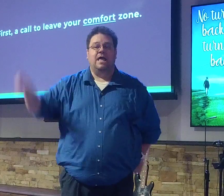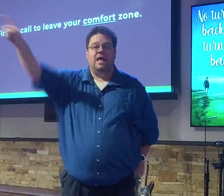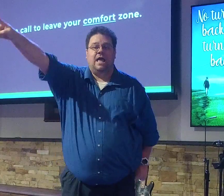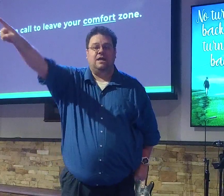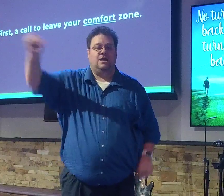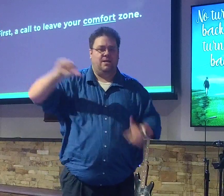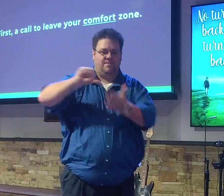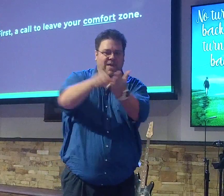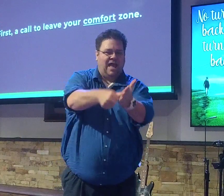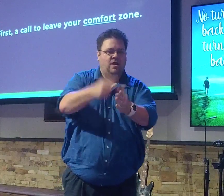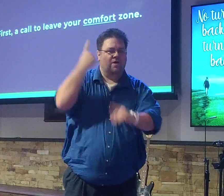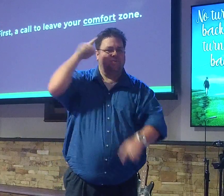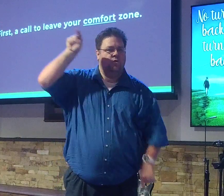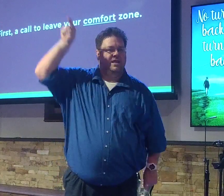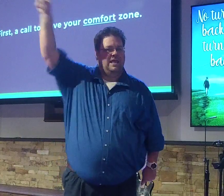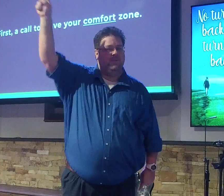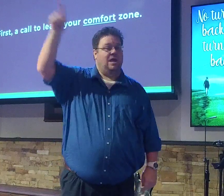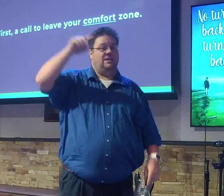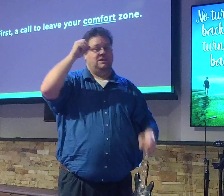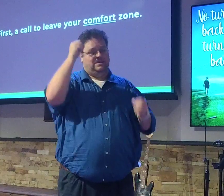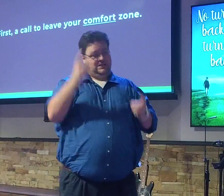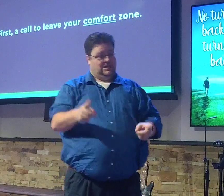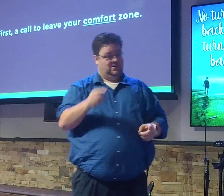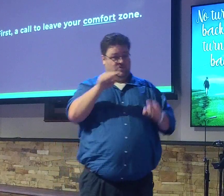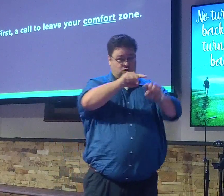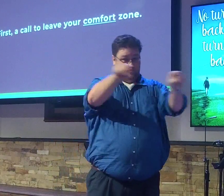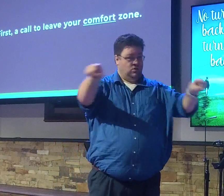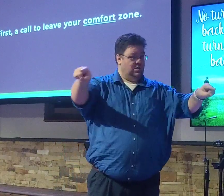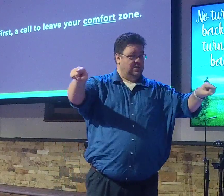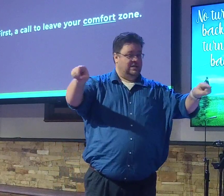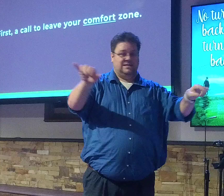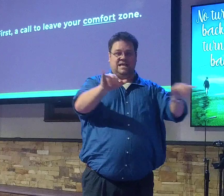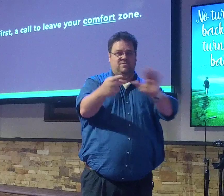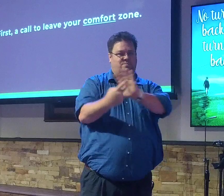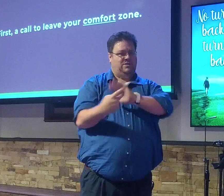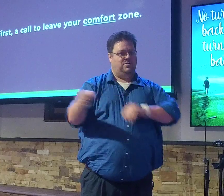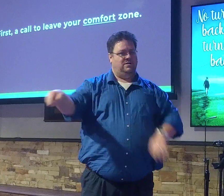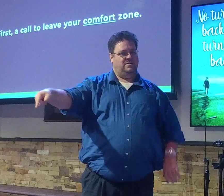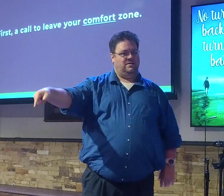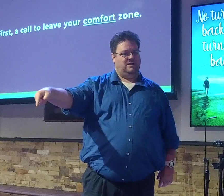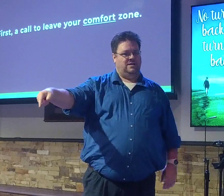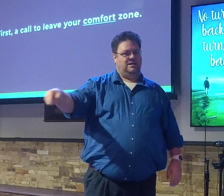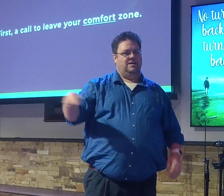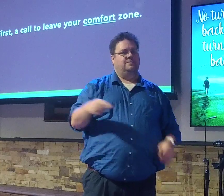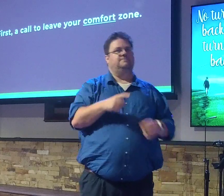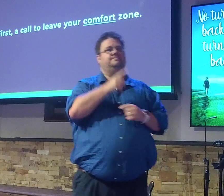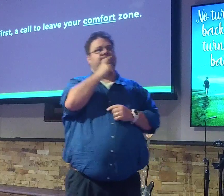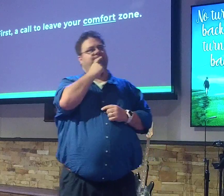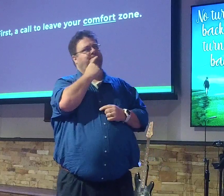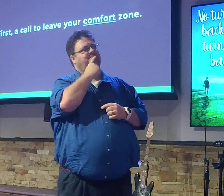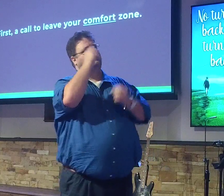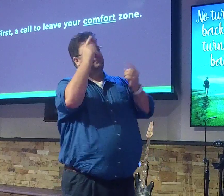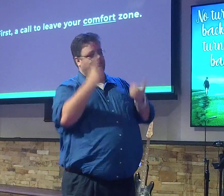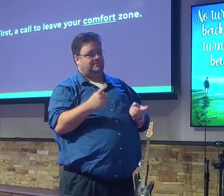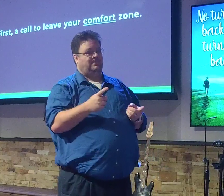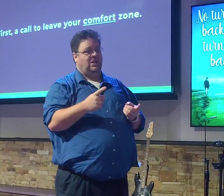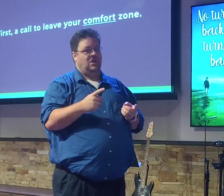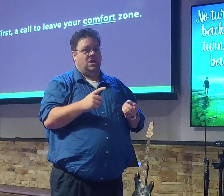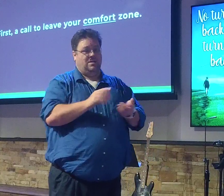Christ. And you know what the decision is going to be for you? Same as Peter. You're going to have to make a decision, and it's in your handout. I hope you'll write this